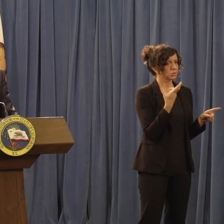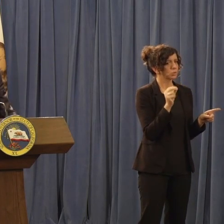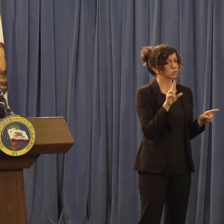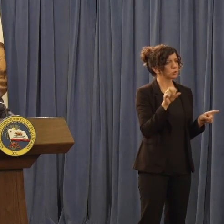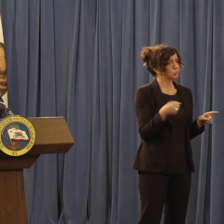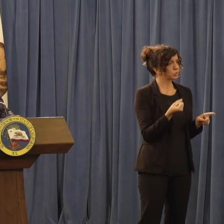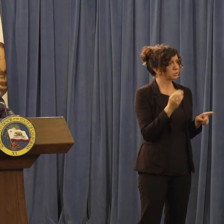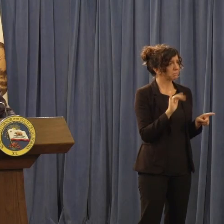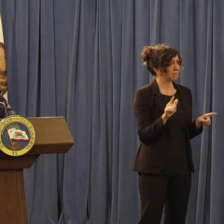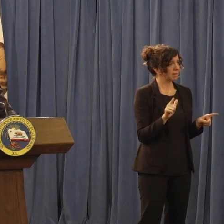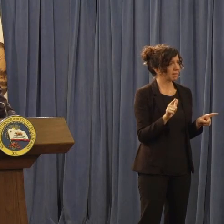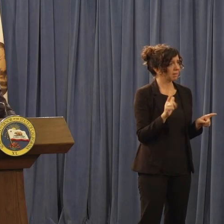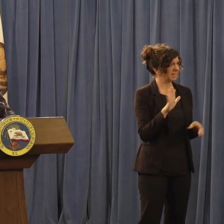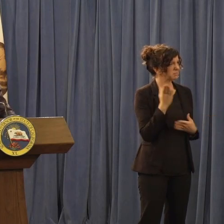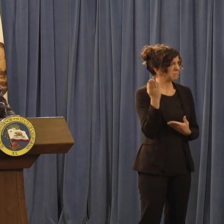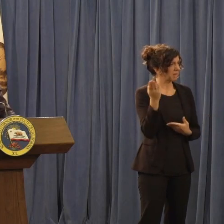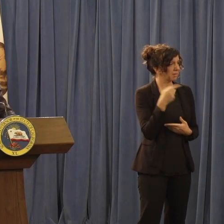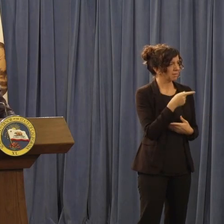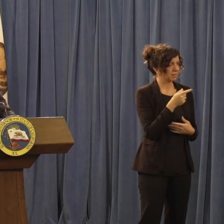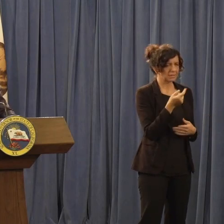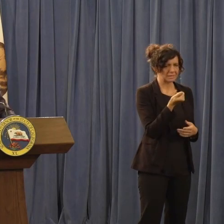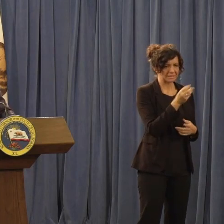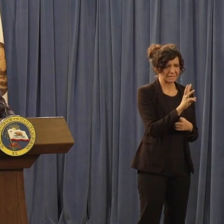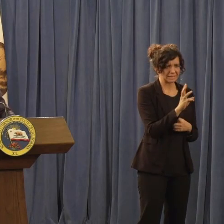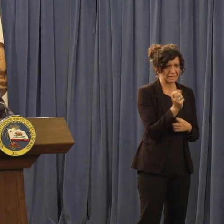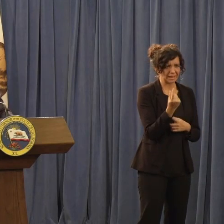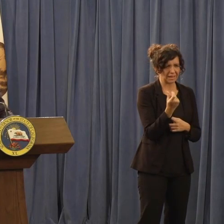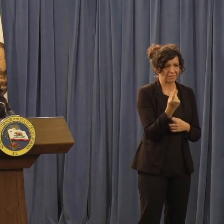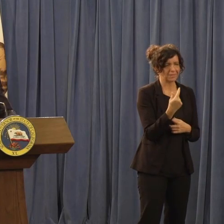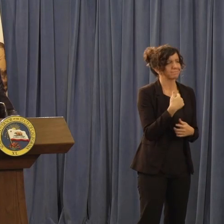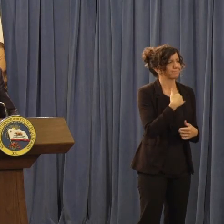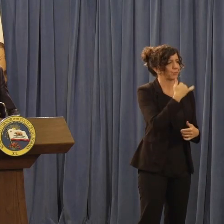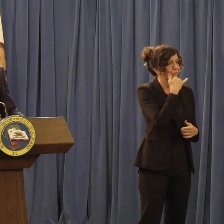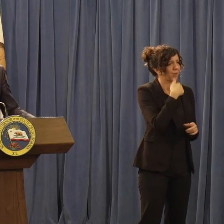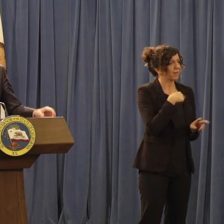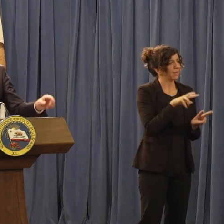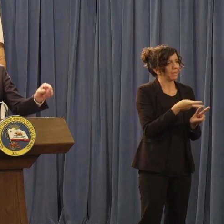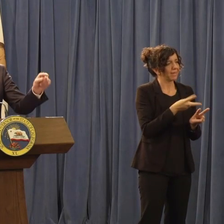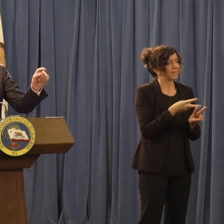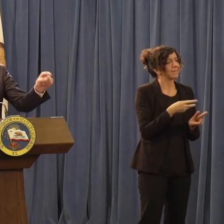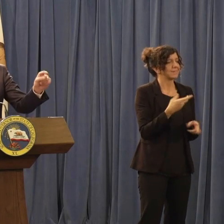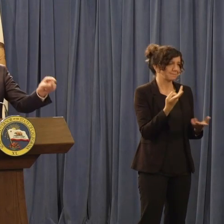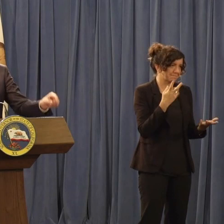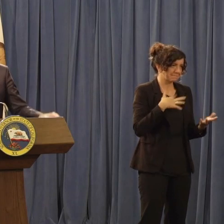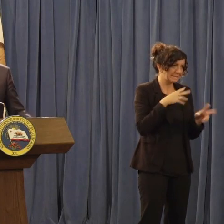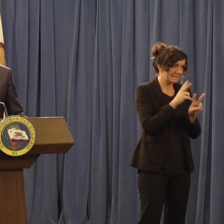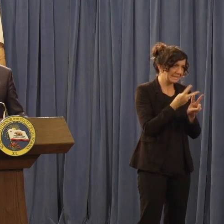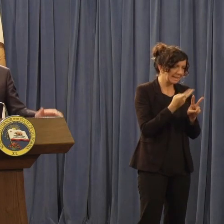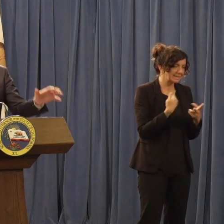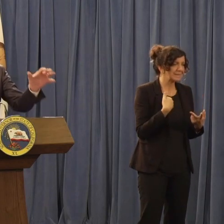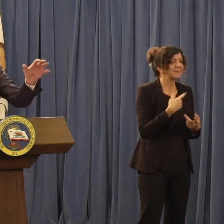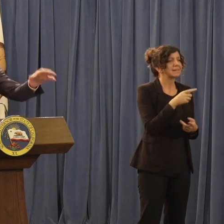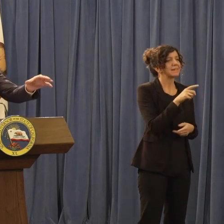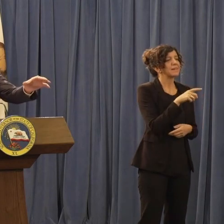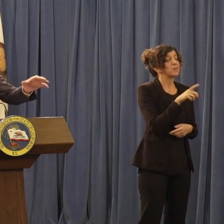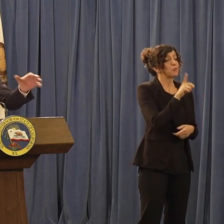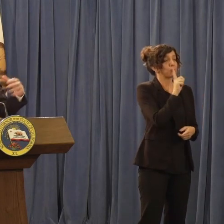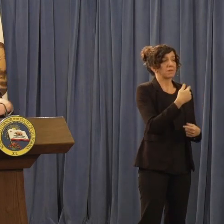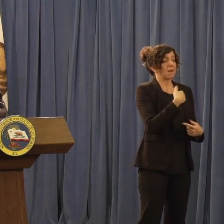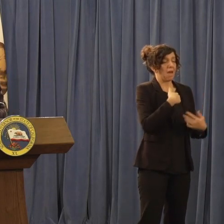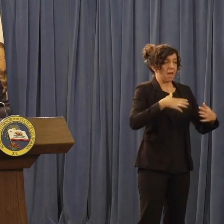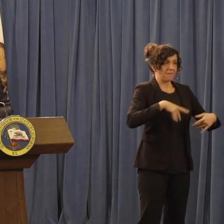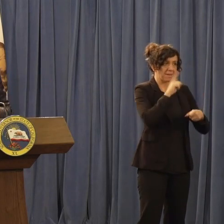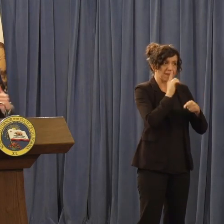1611. Not 1161, proving the dyslexia. I am not committed